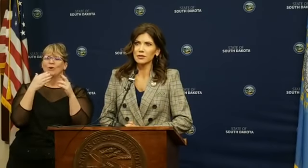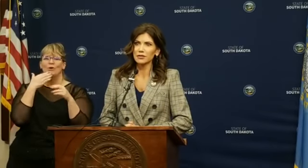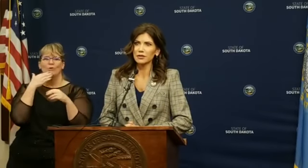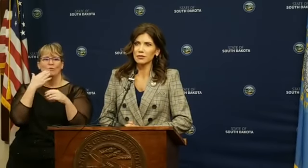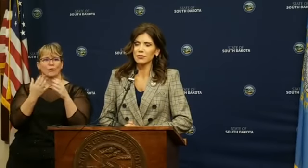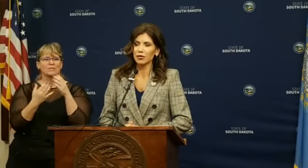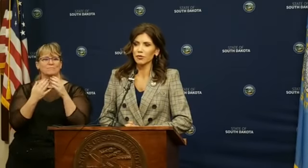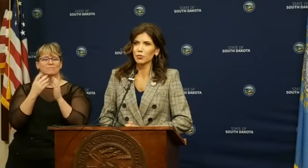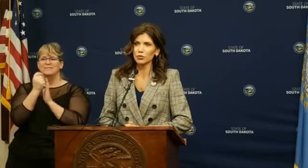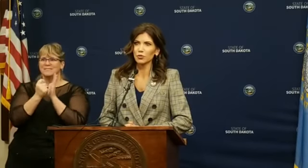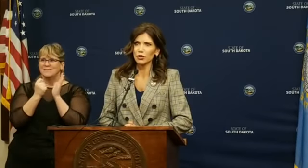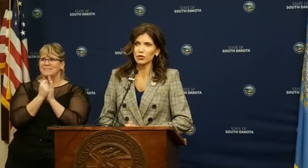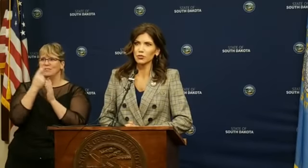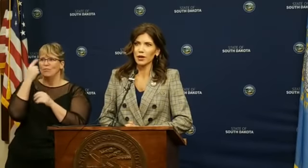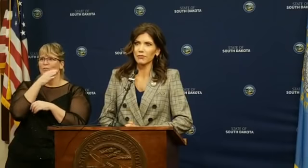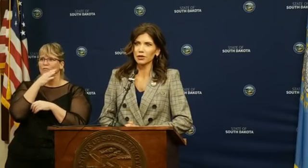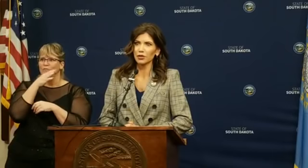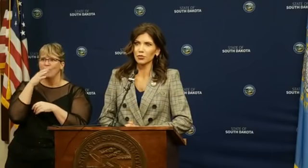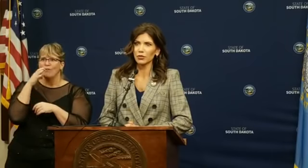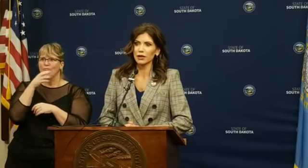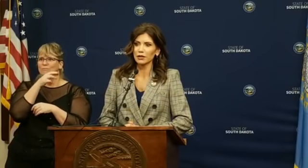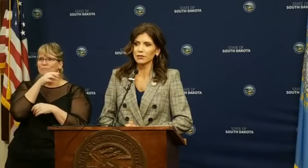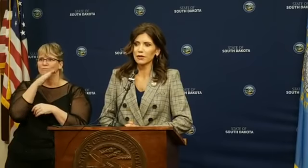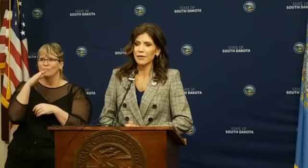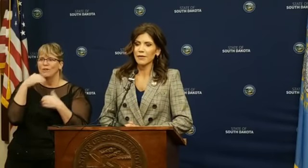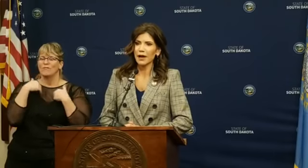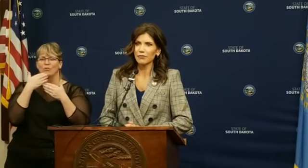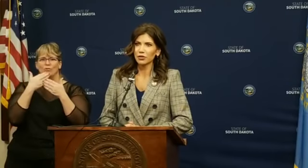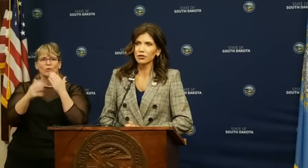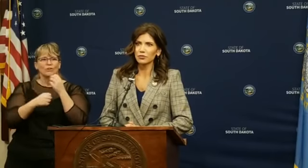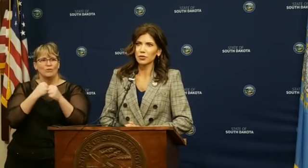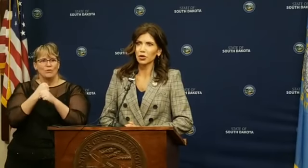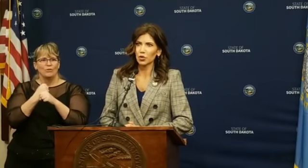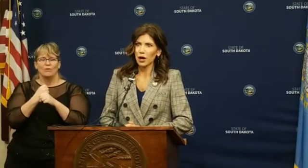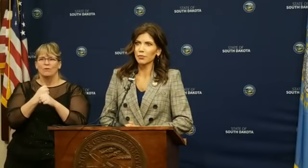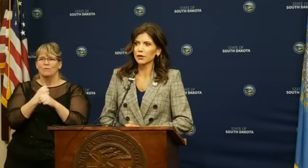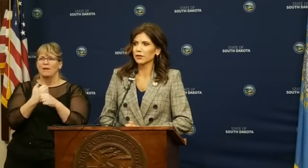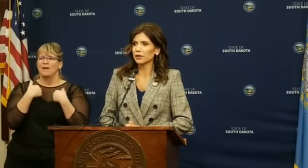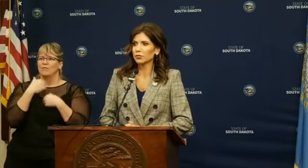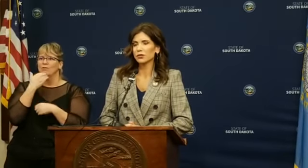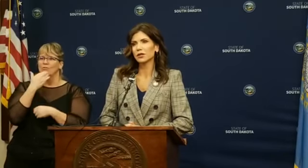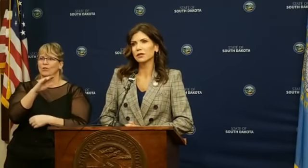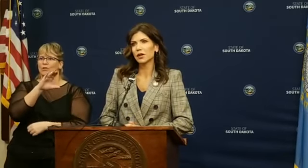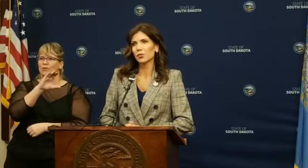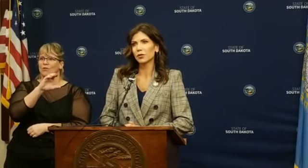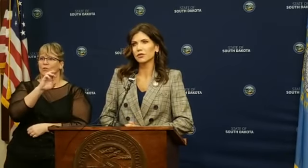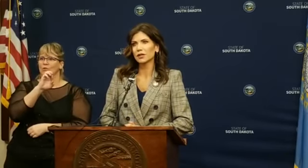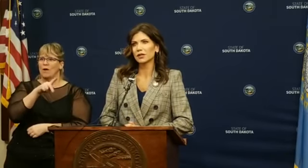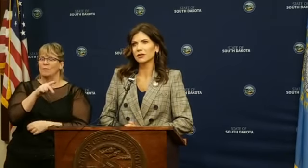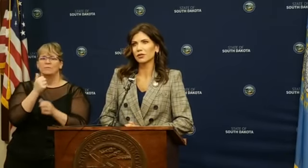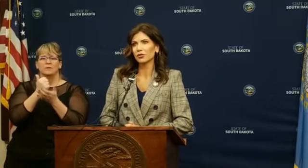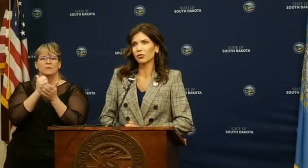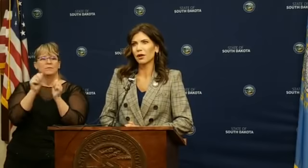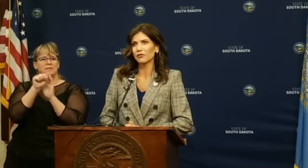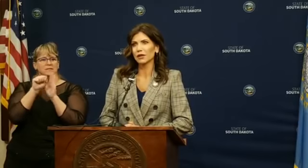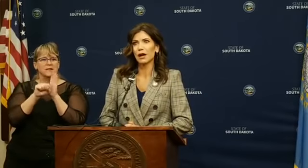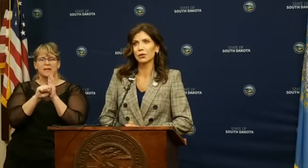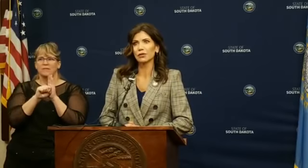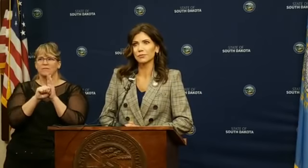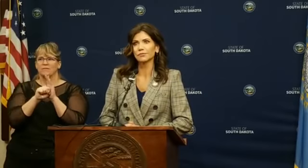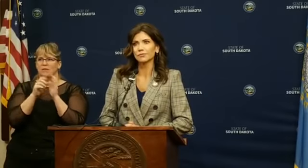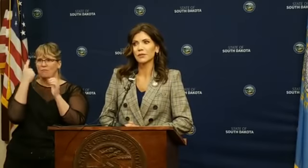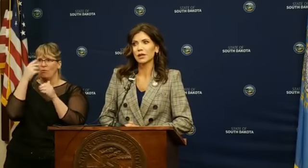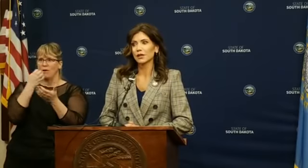growing season and our farmers and ranchers will have a year where they can have a good crop and the ability to help our state continue to thrive